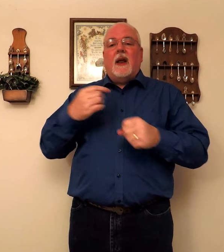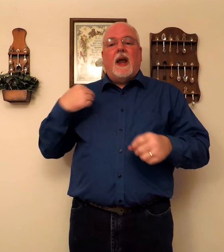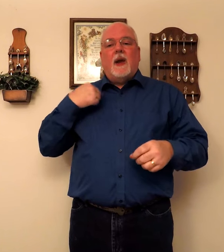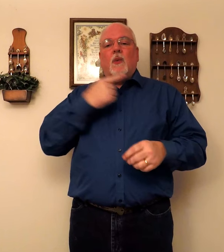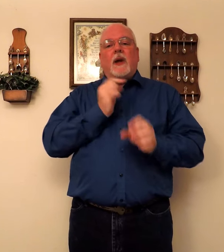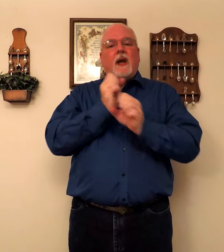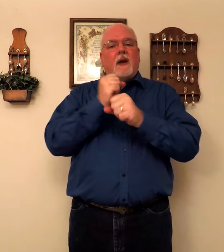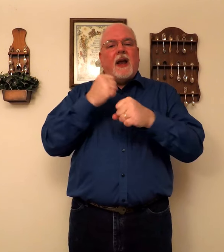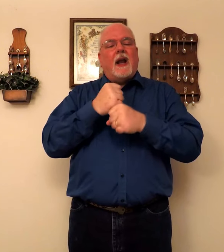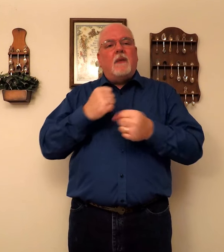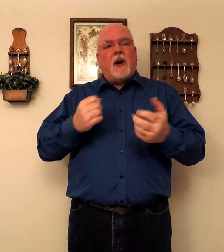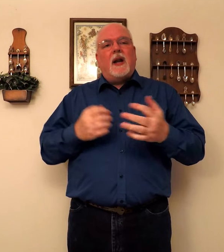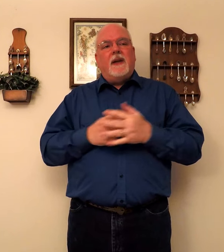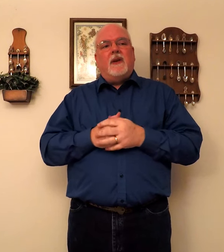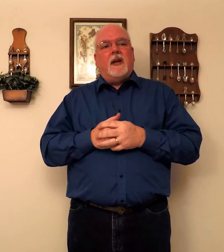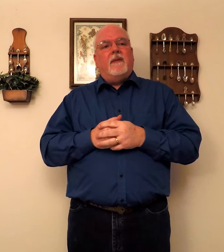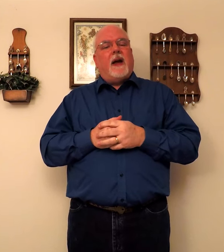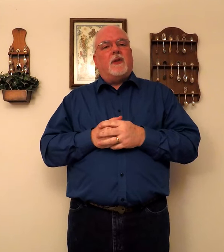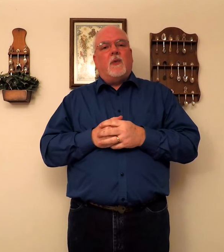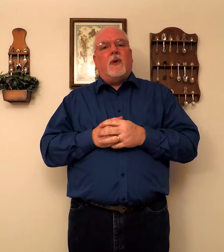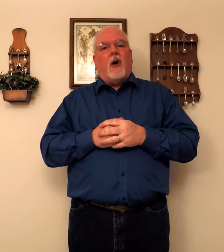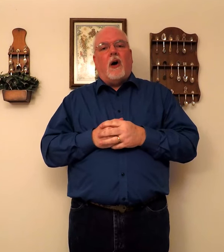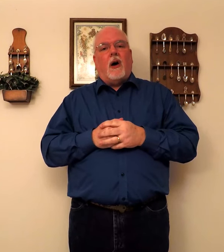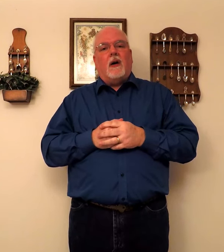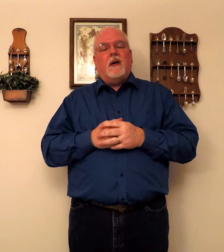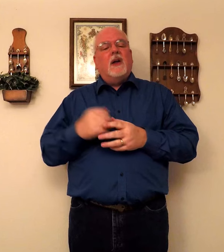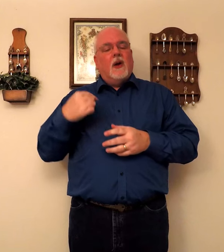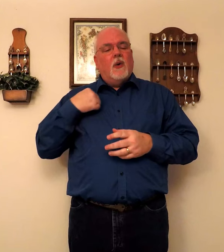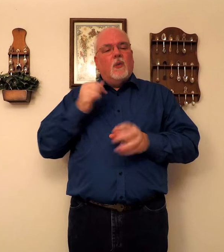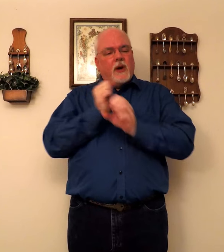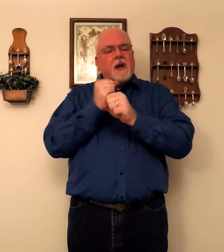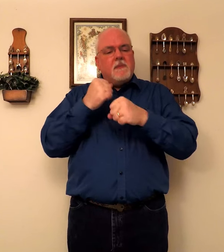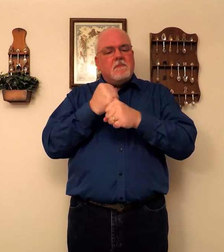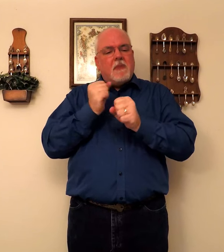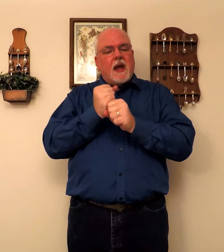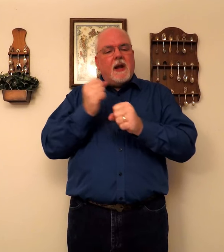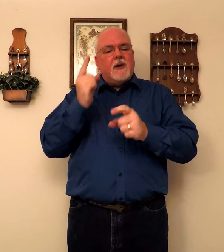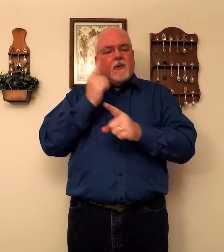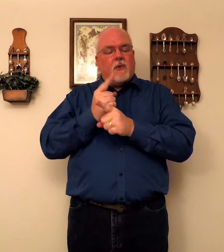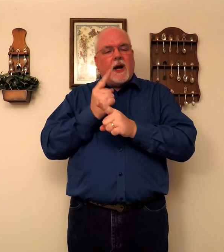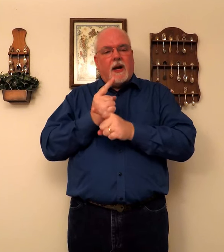And we. And I probably even leave out the word are. We made right.